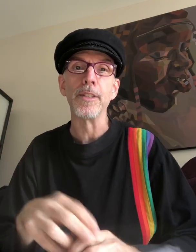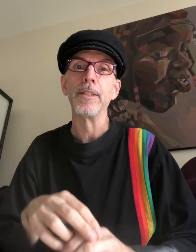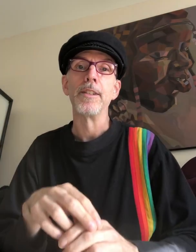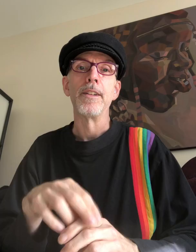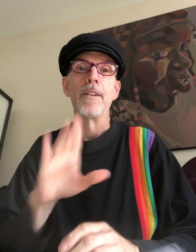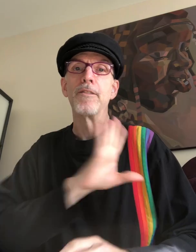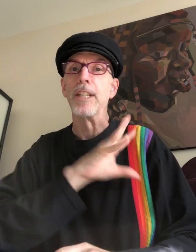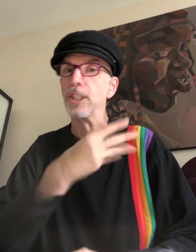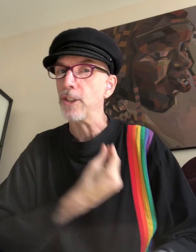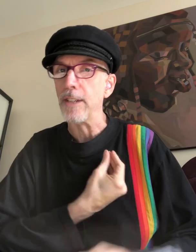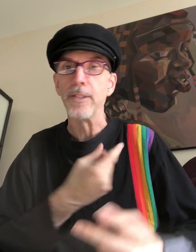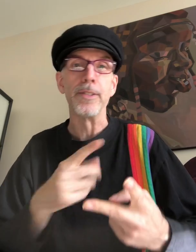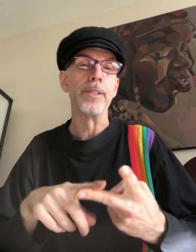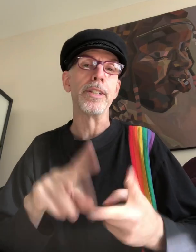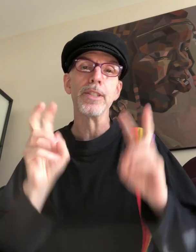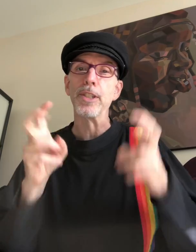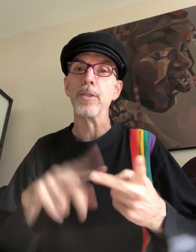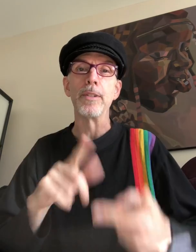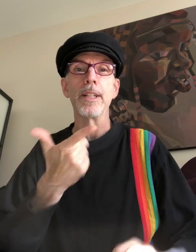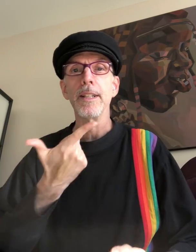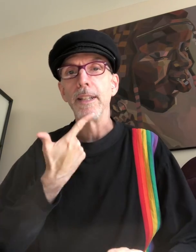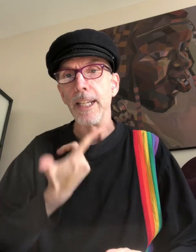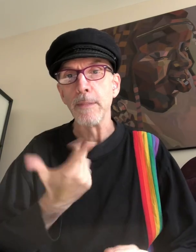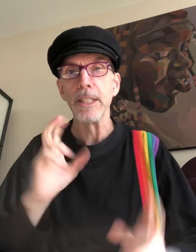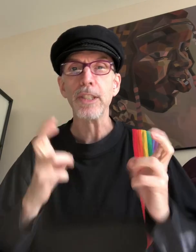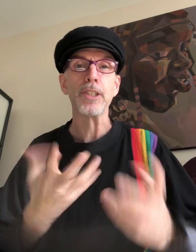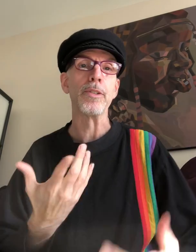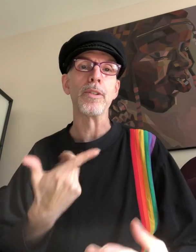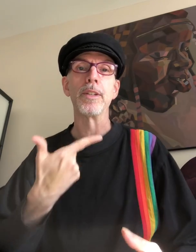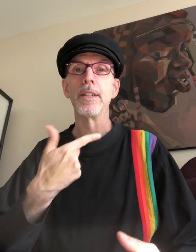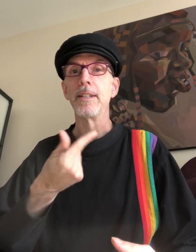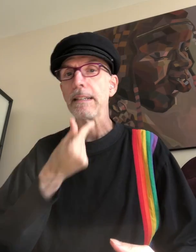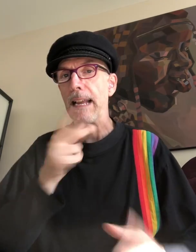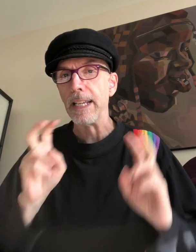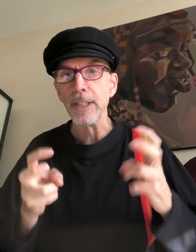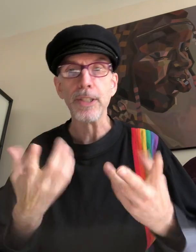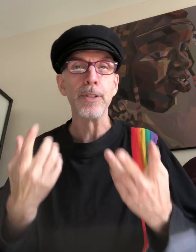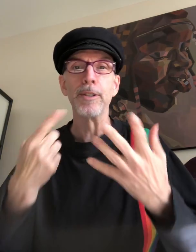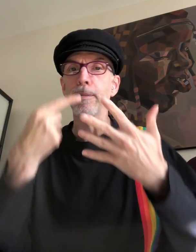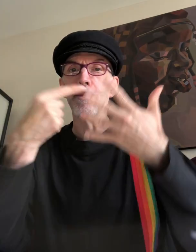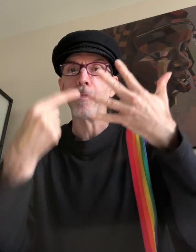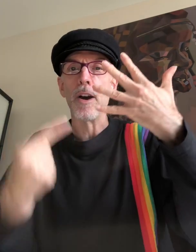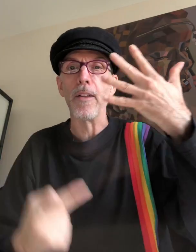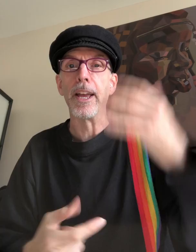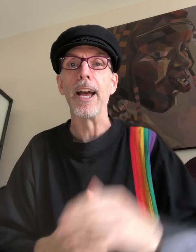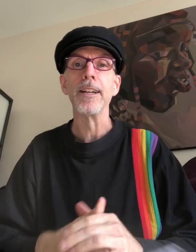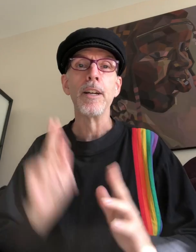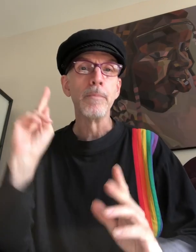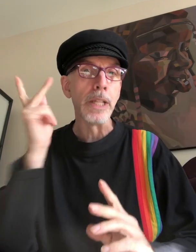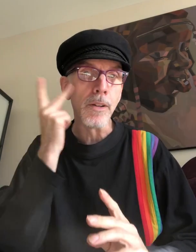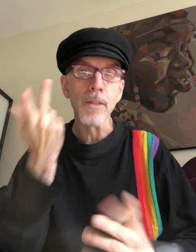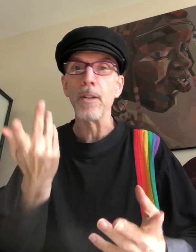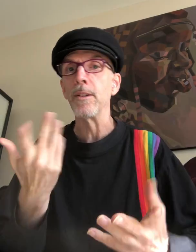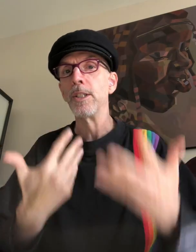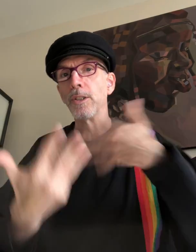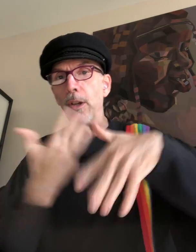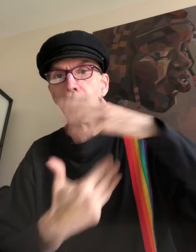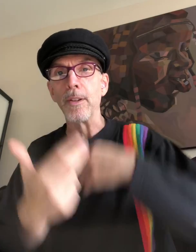Transgender issue, lesbian issue, gay issue, all that. Political, social,